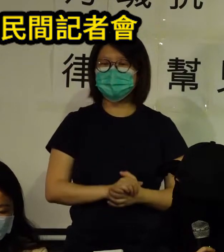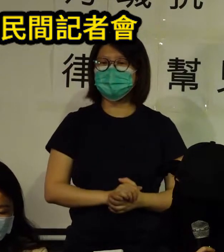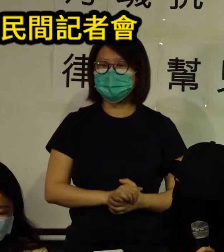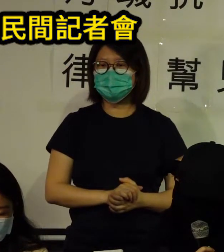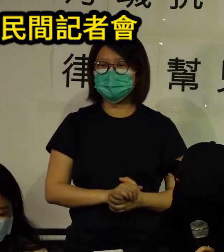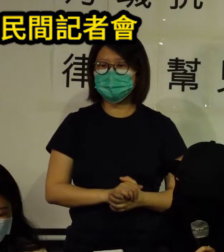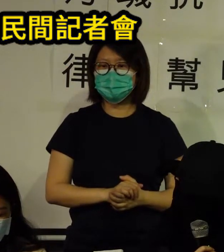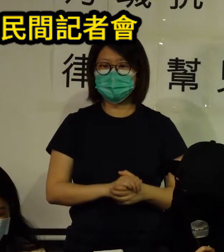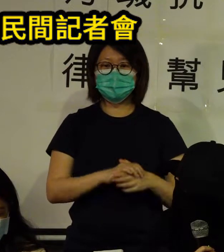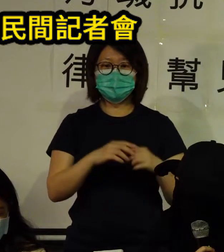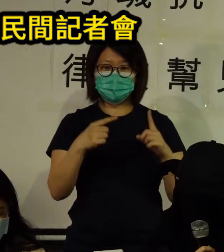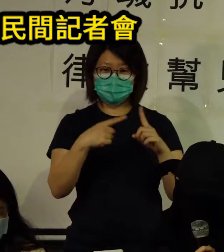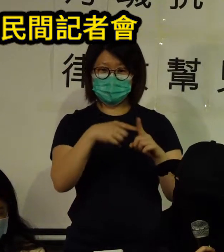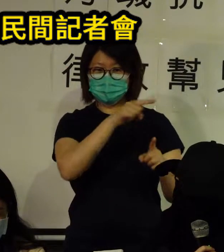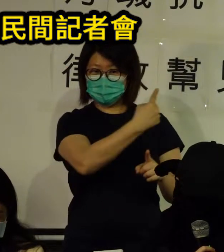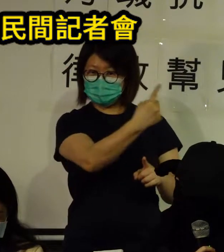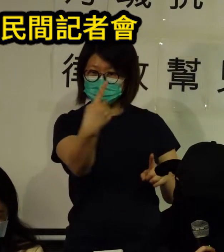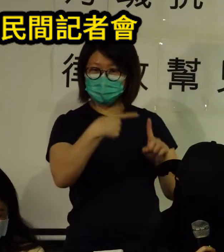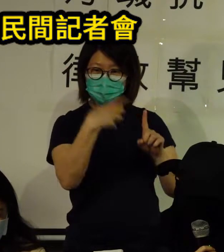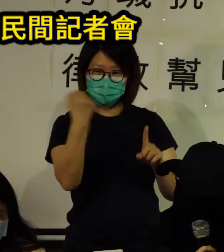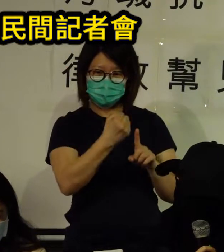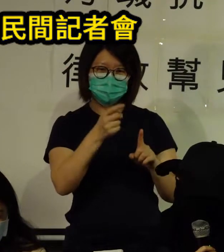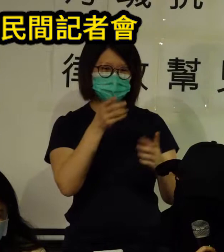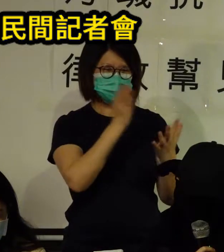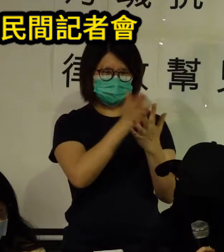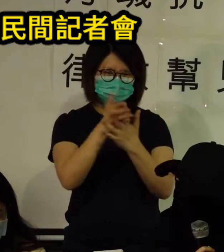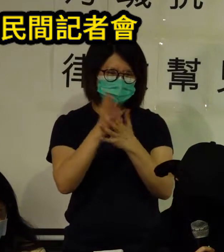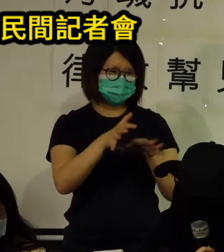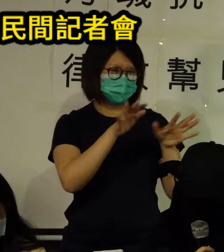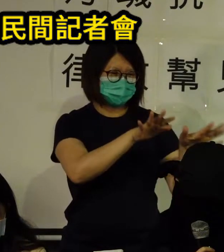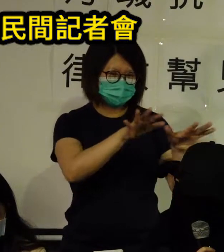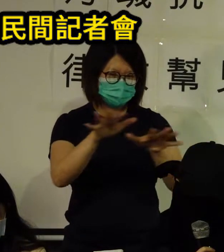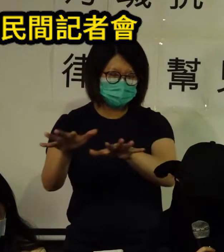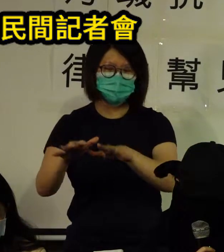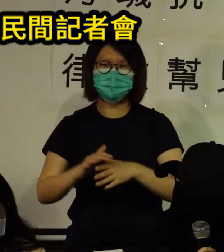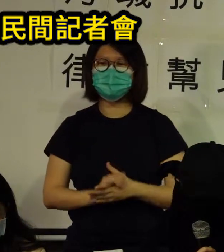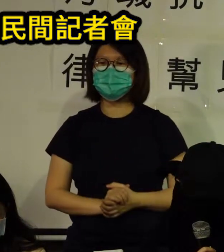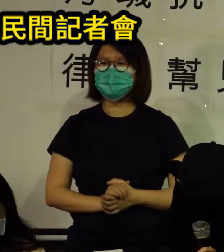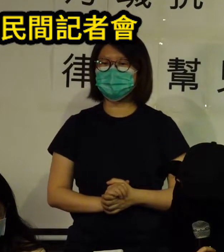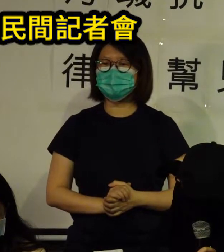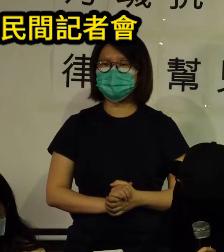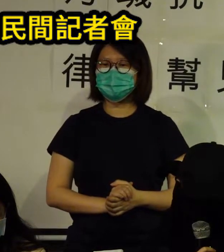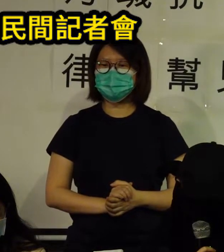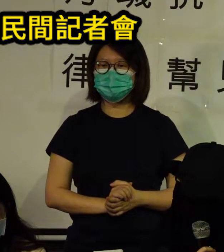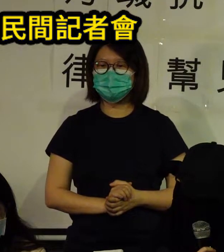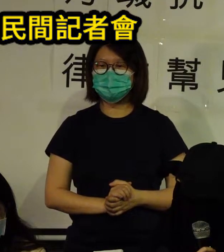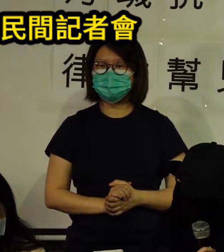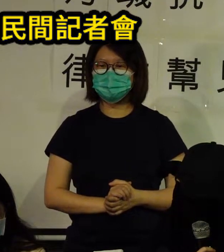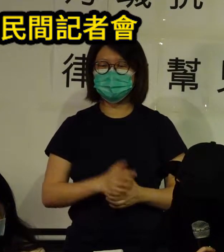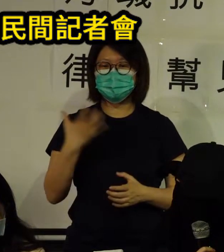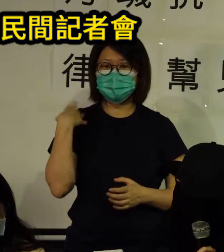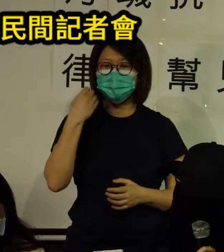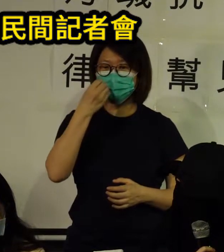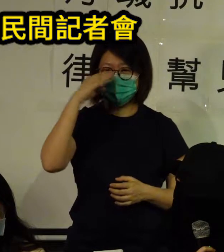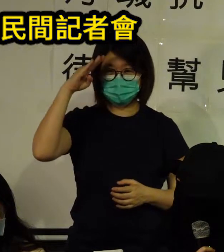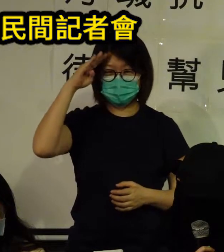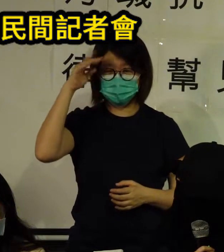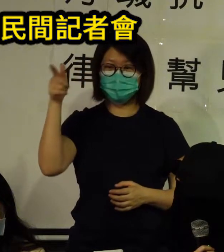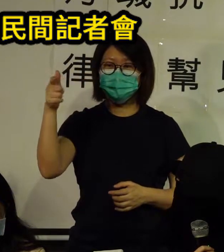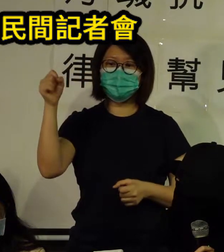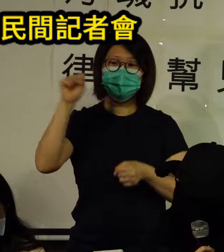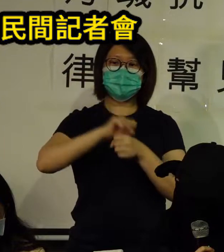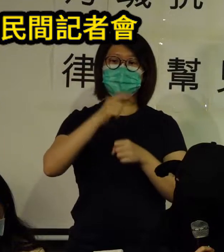joining a laughable collection of member states like Venezuela Pakistan Libya DR Congo